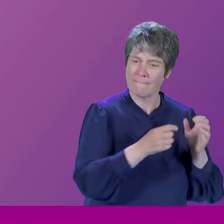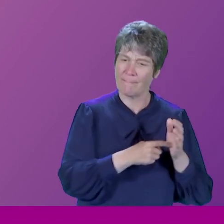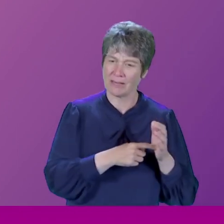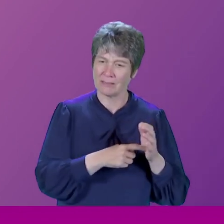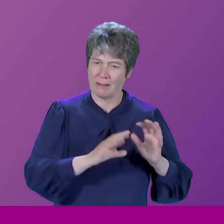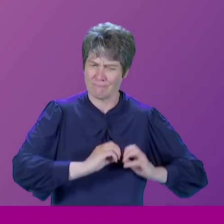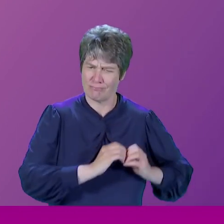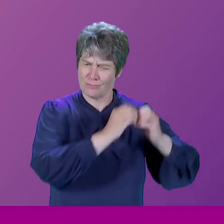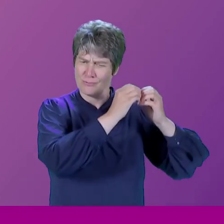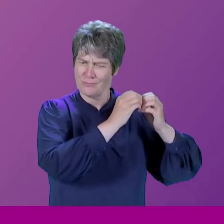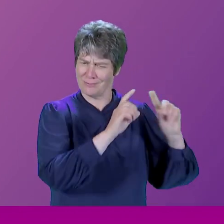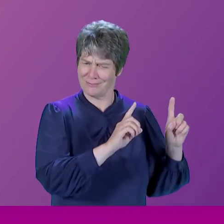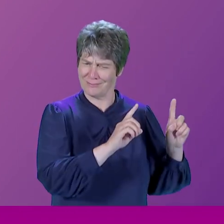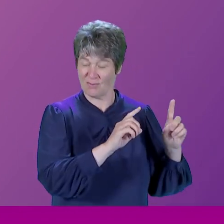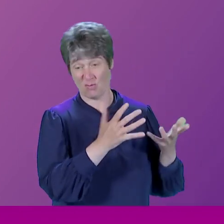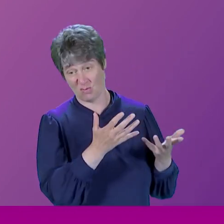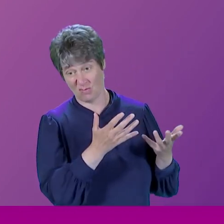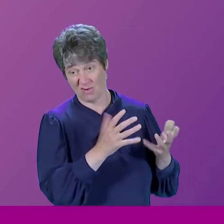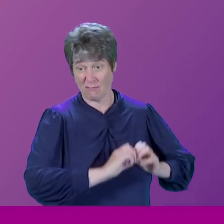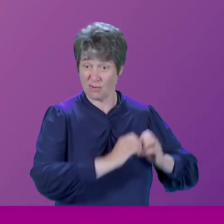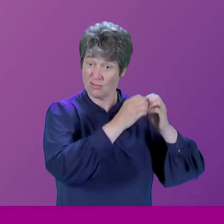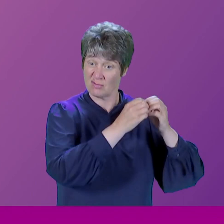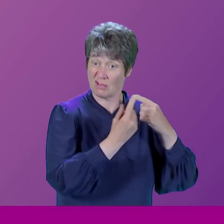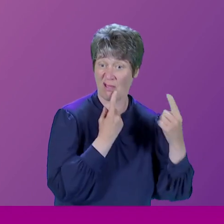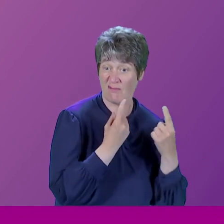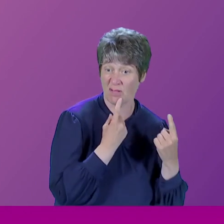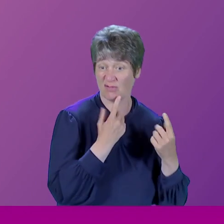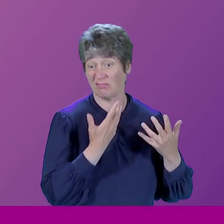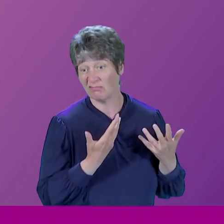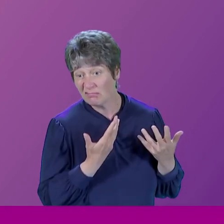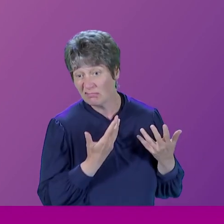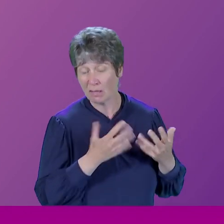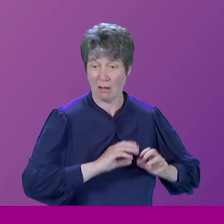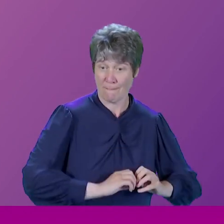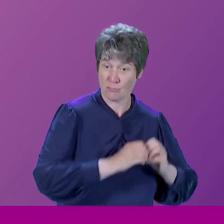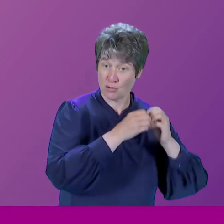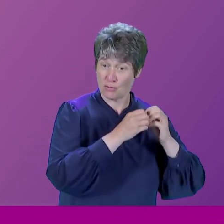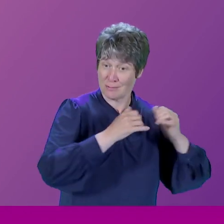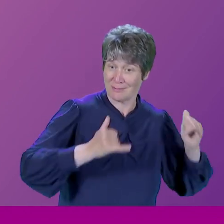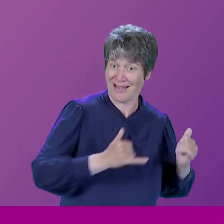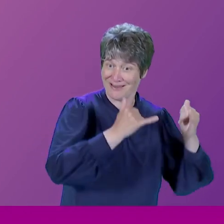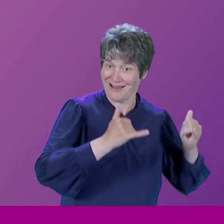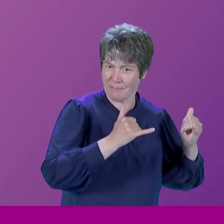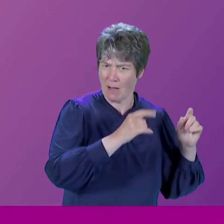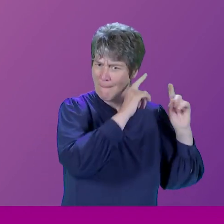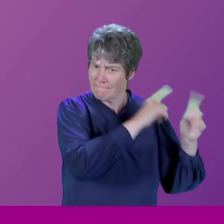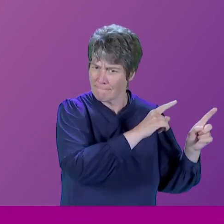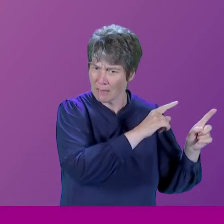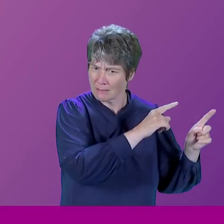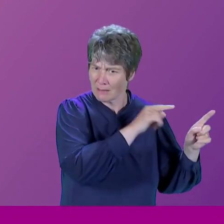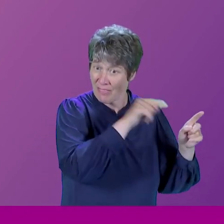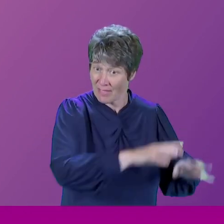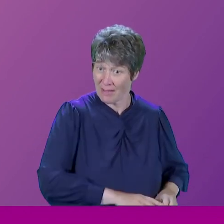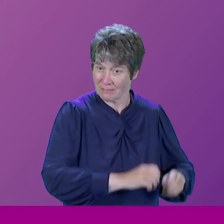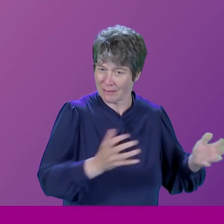produce entertainment. They produce information, but, you know, they don't drive the GDP. They don't take us to a better world.